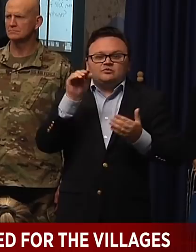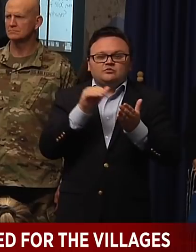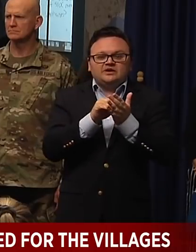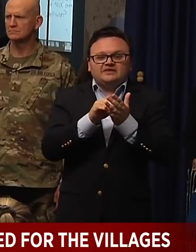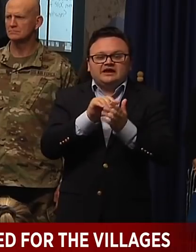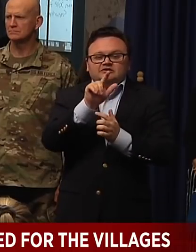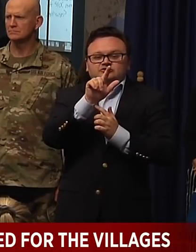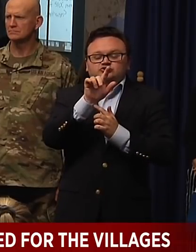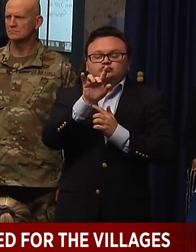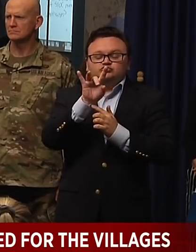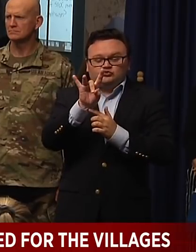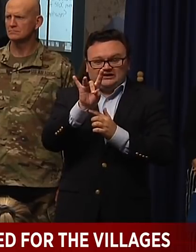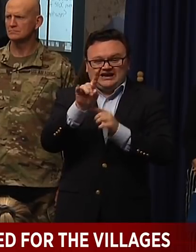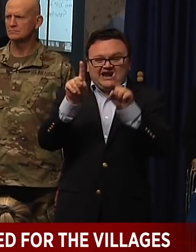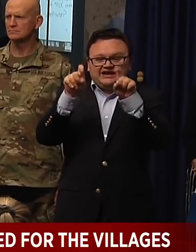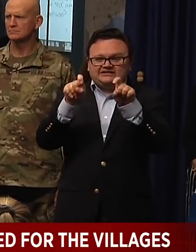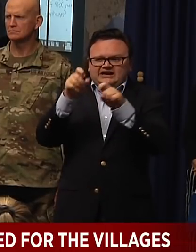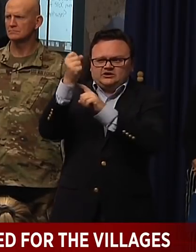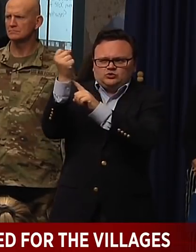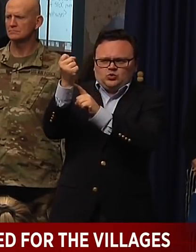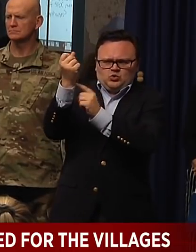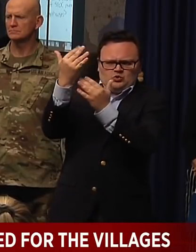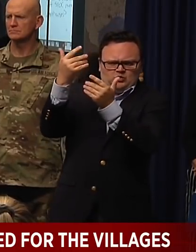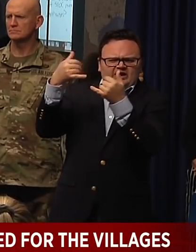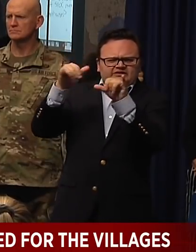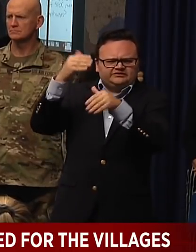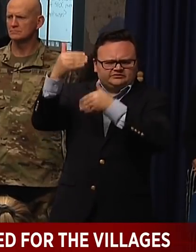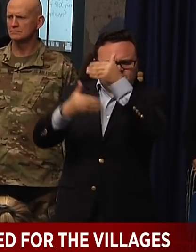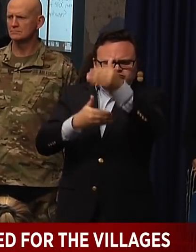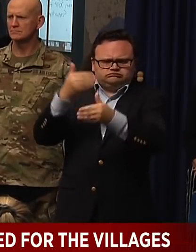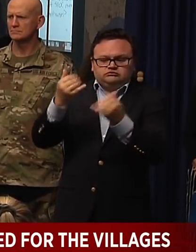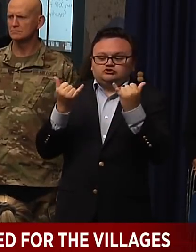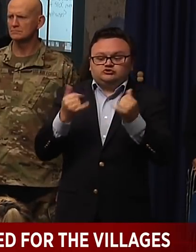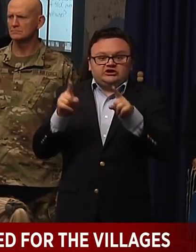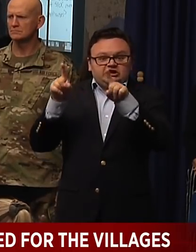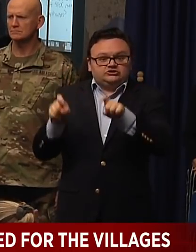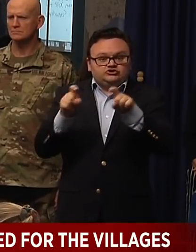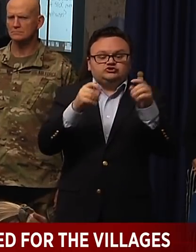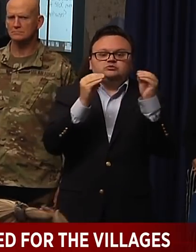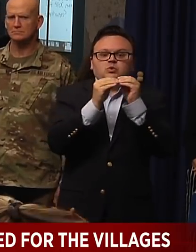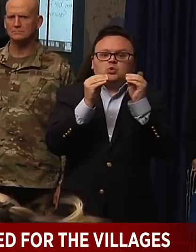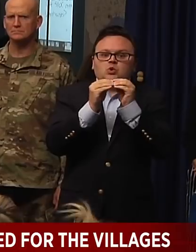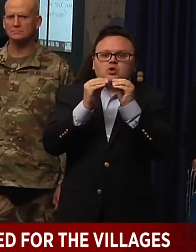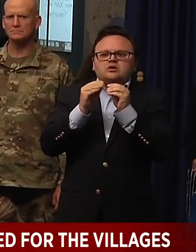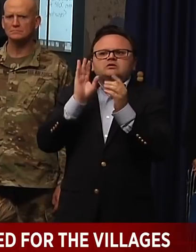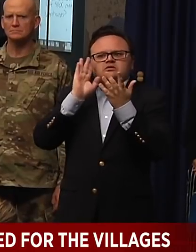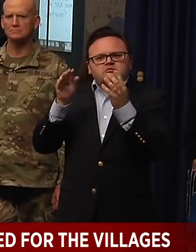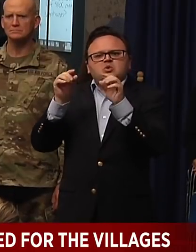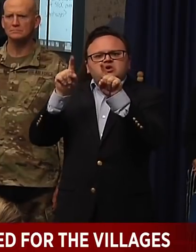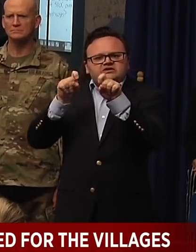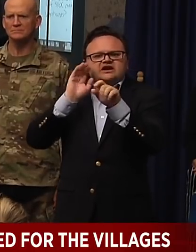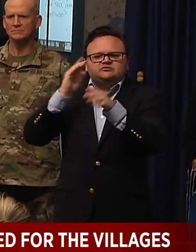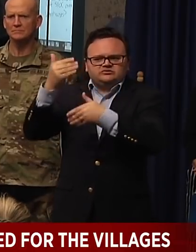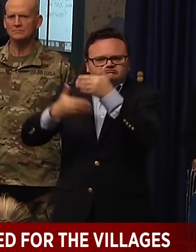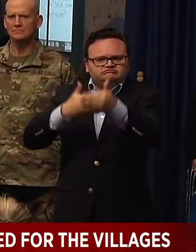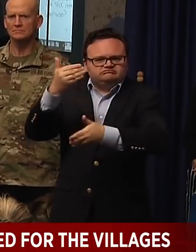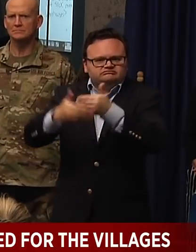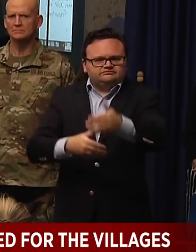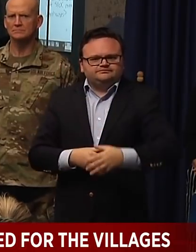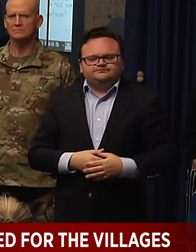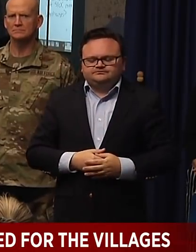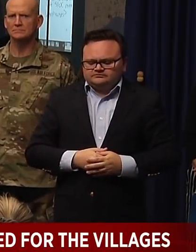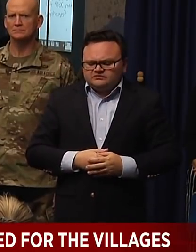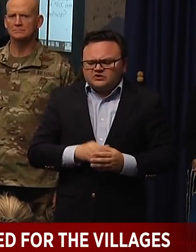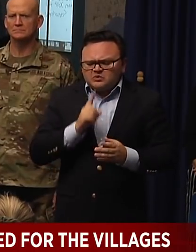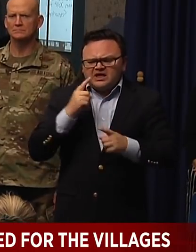what's happening today, you know, that number is going to continue to grow. So I think there's a lot of progress being made. But, look, there's a, I think a lot of people